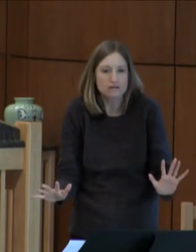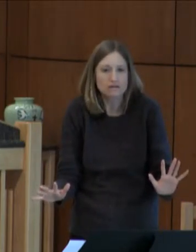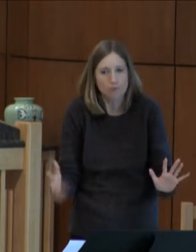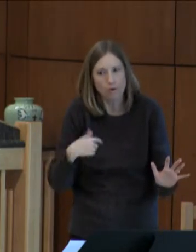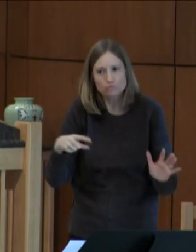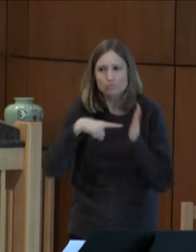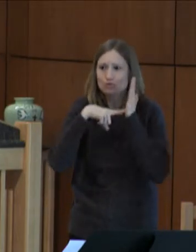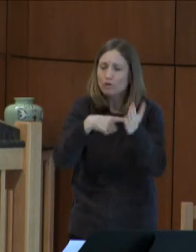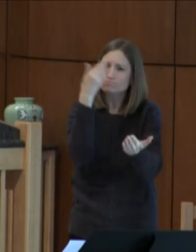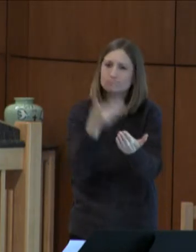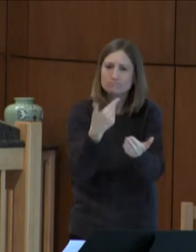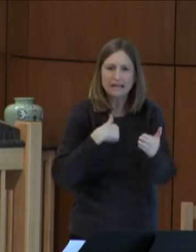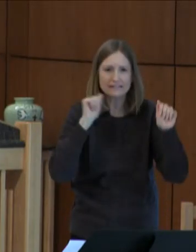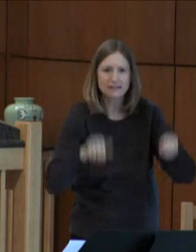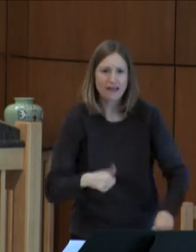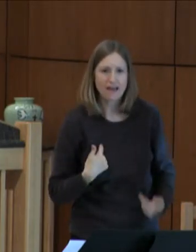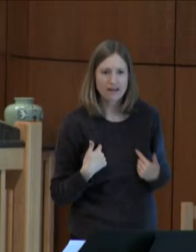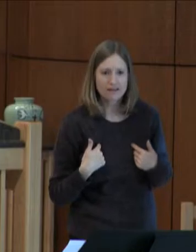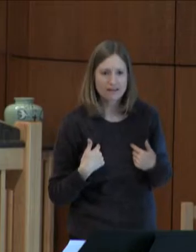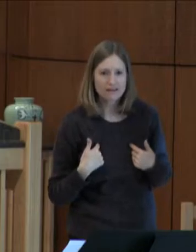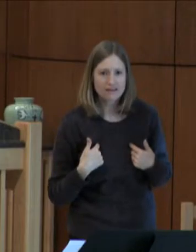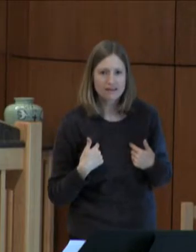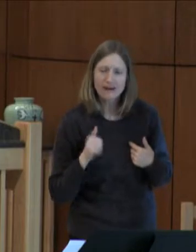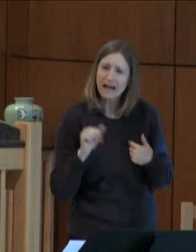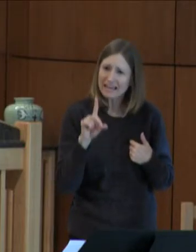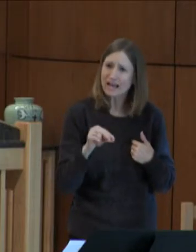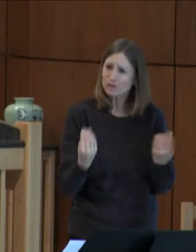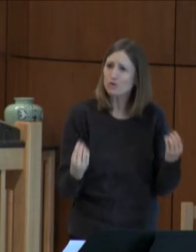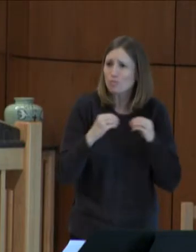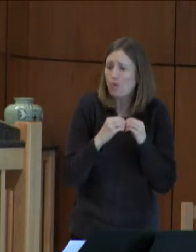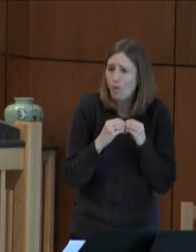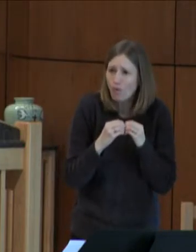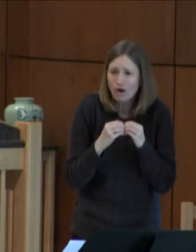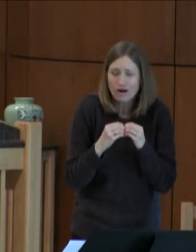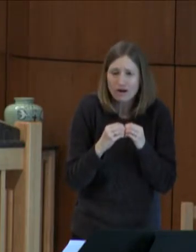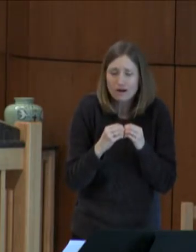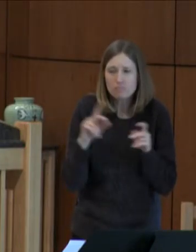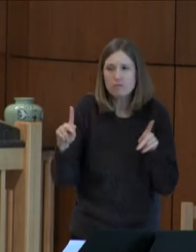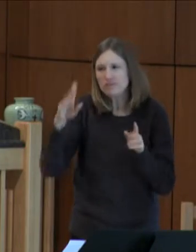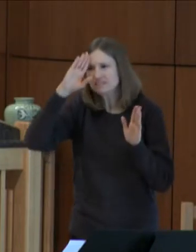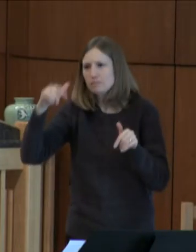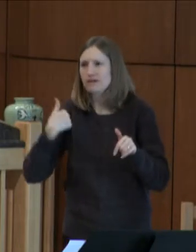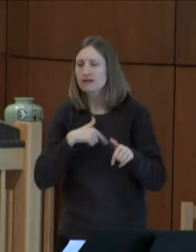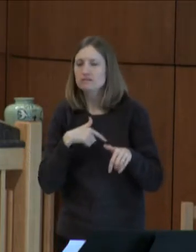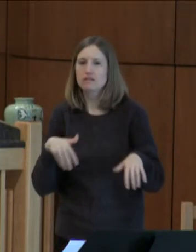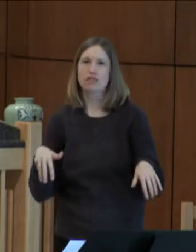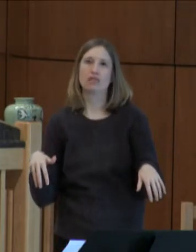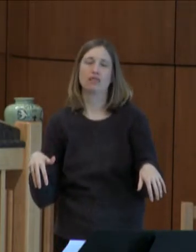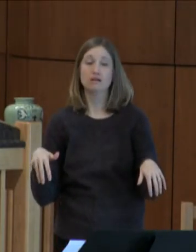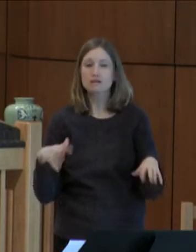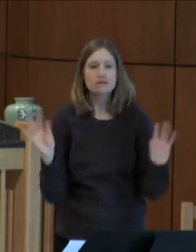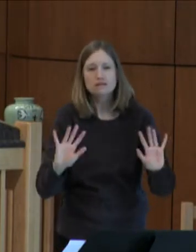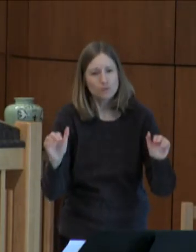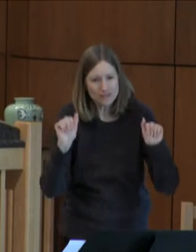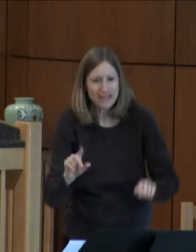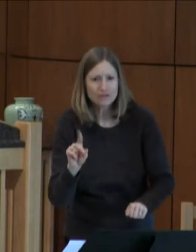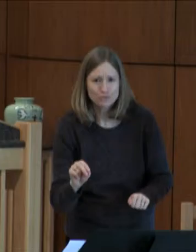He says, because we can do so much more than people expect that we can.